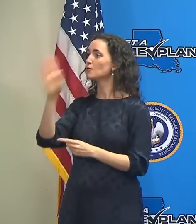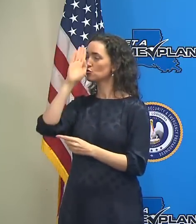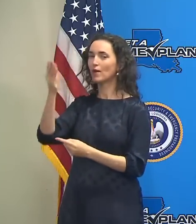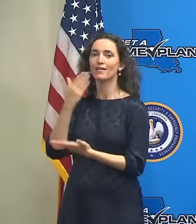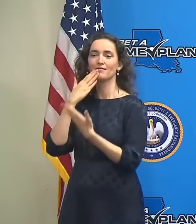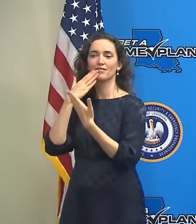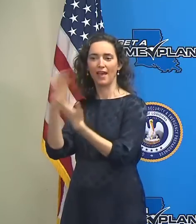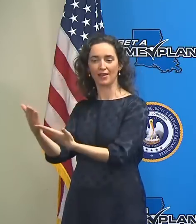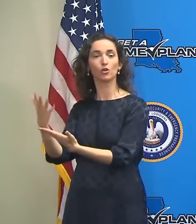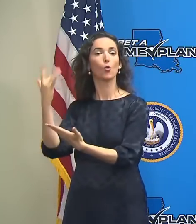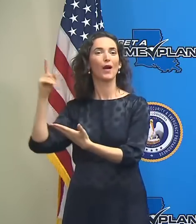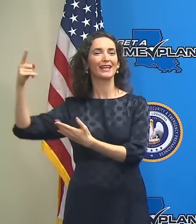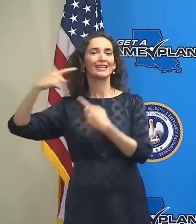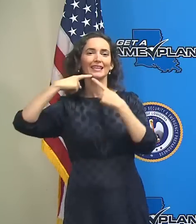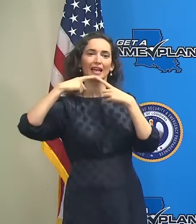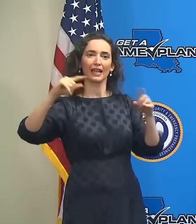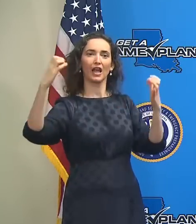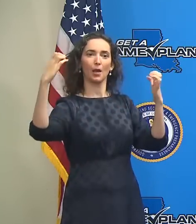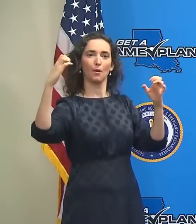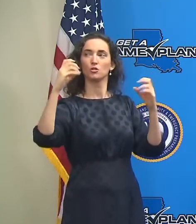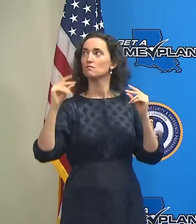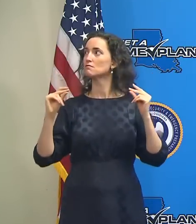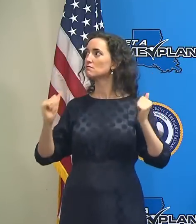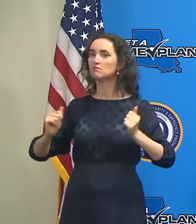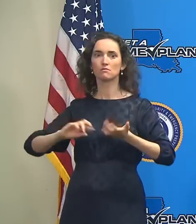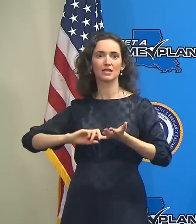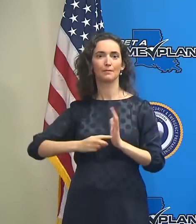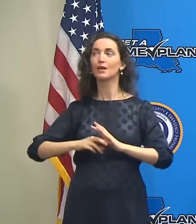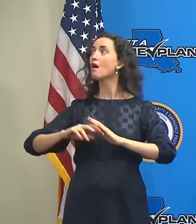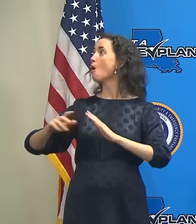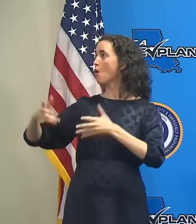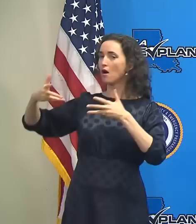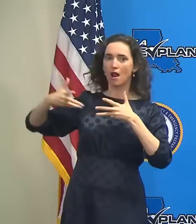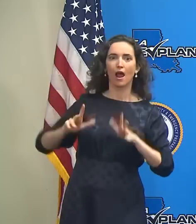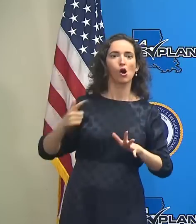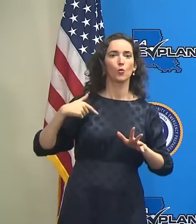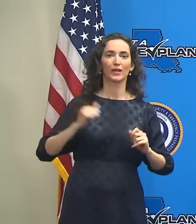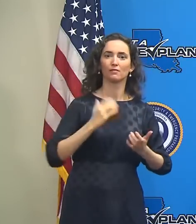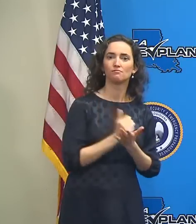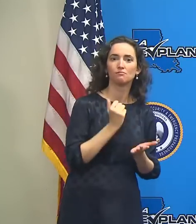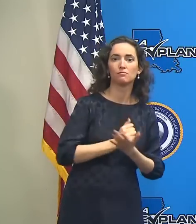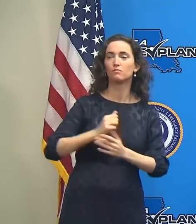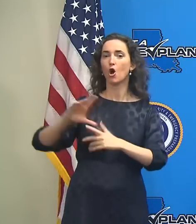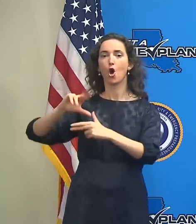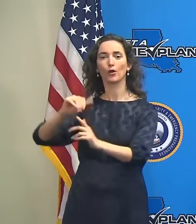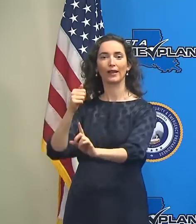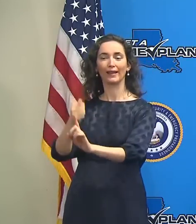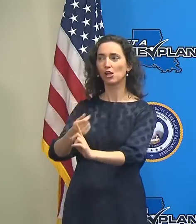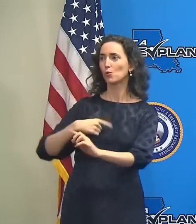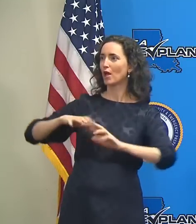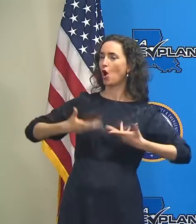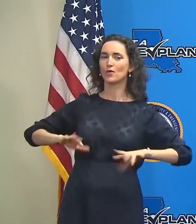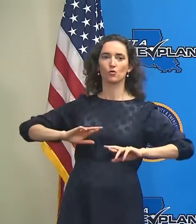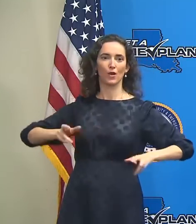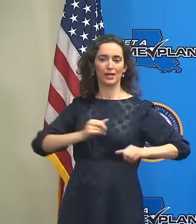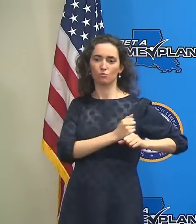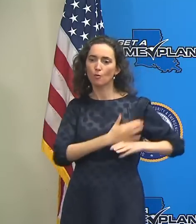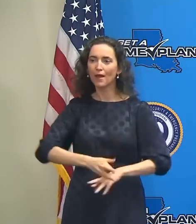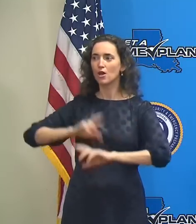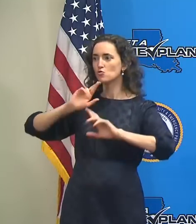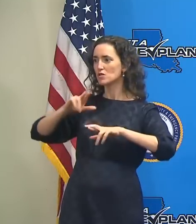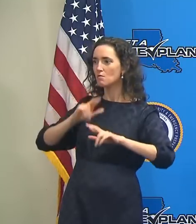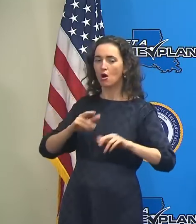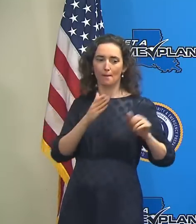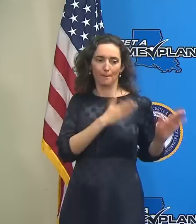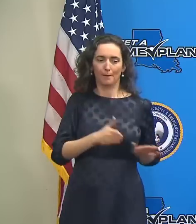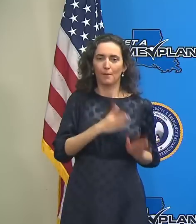declaration is a key part of us being able to respond to Hurricane Ida and really to prepare in